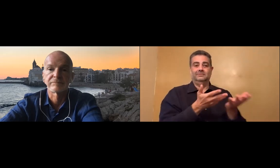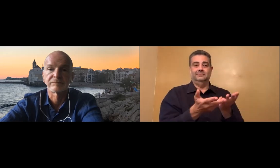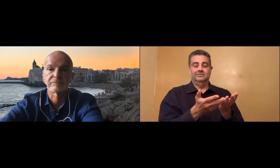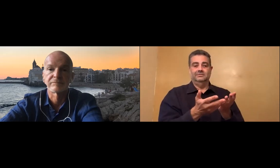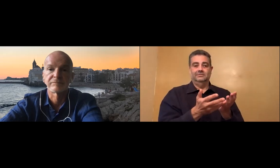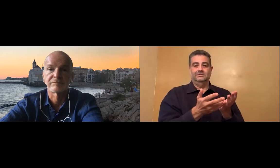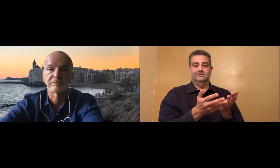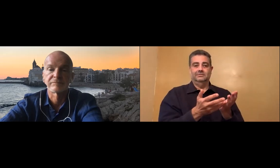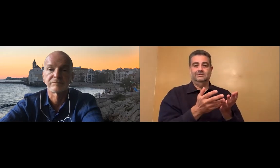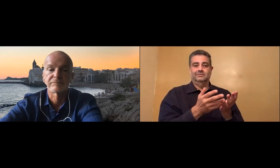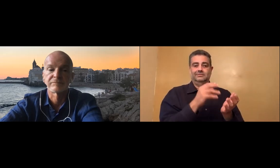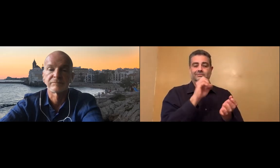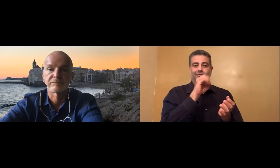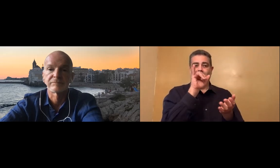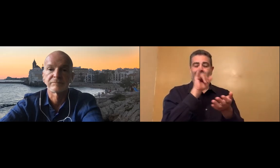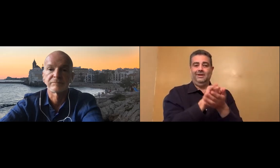to the interpreter.